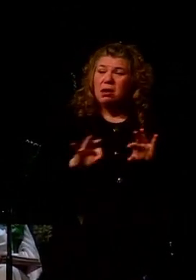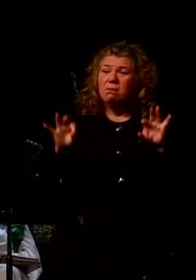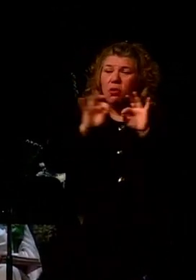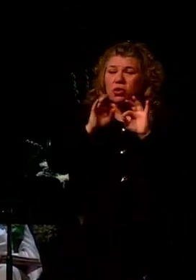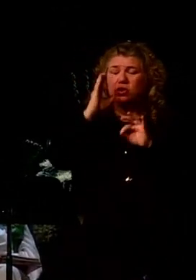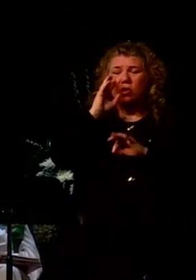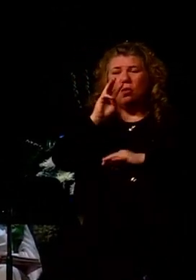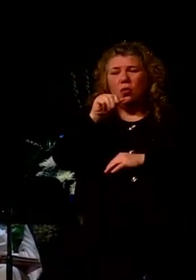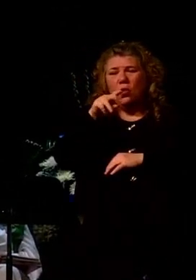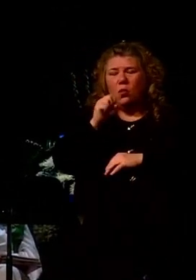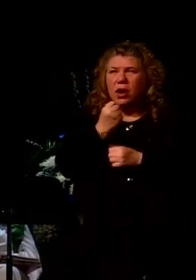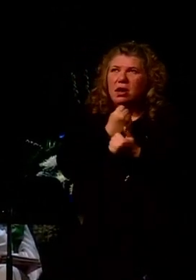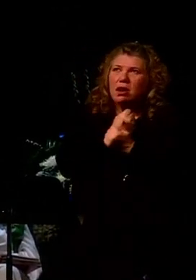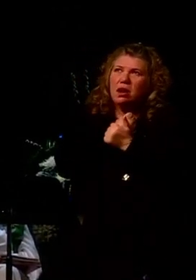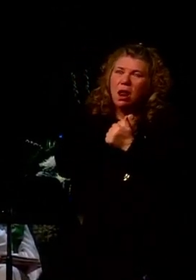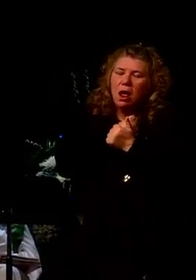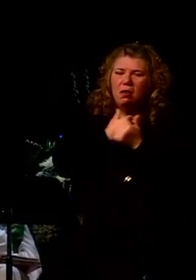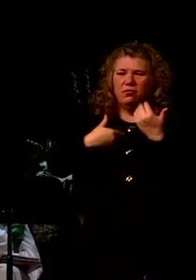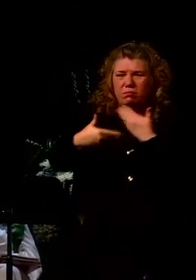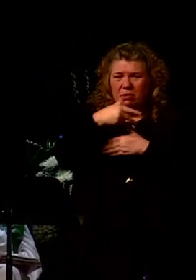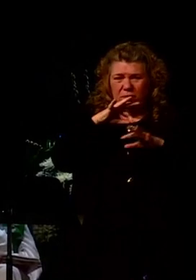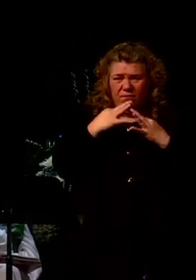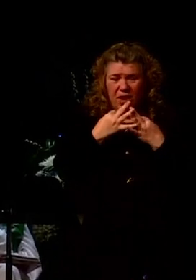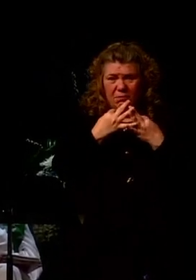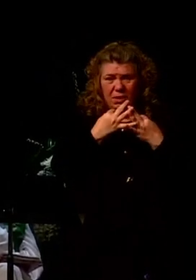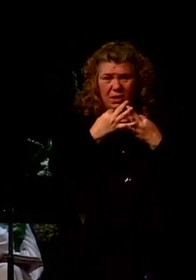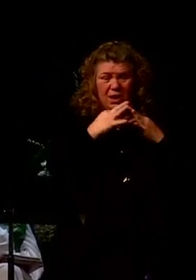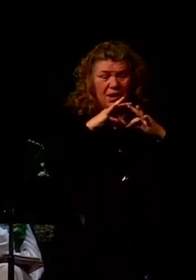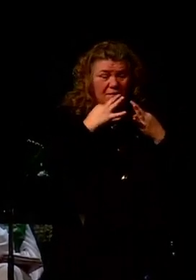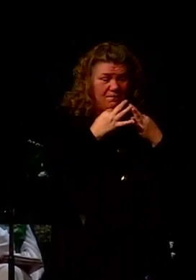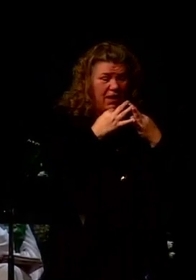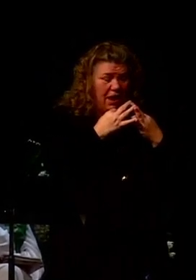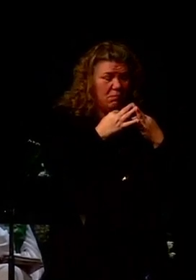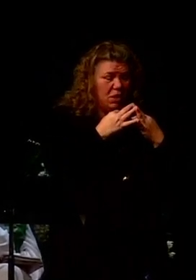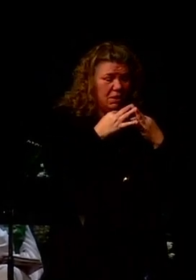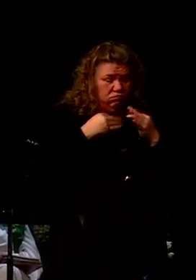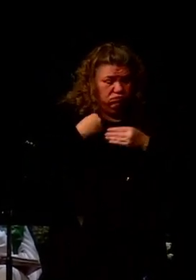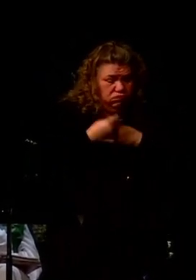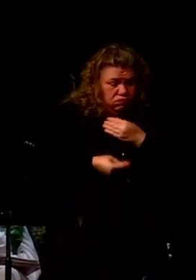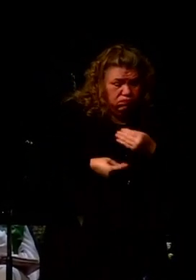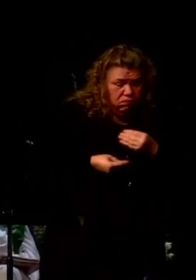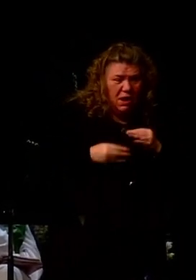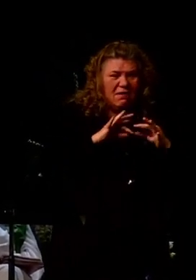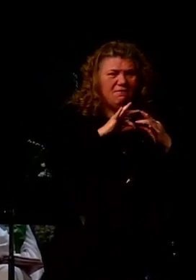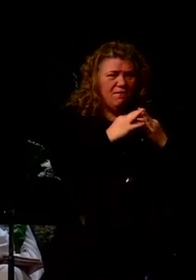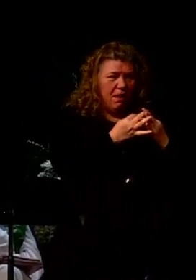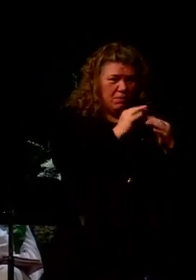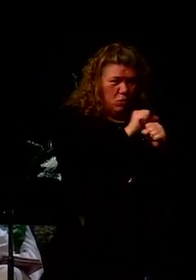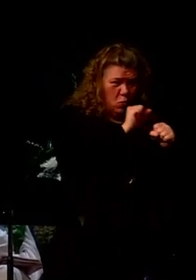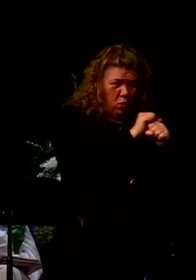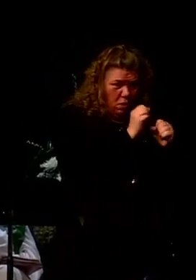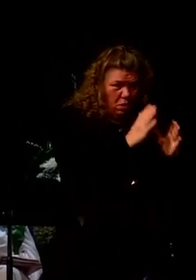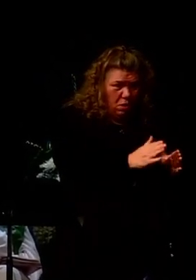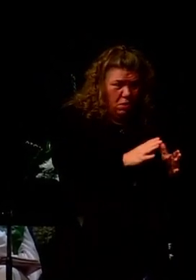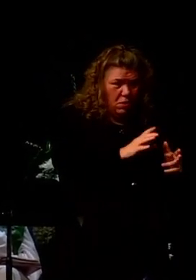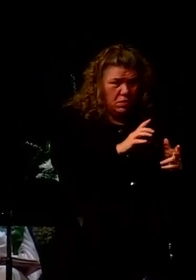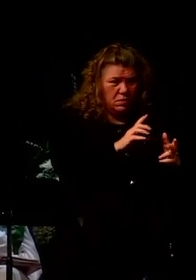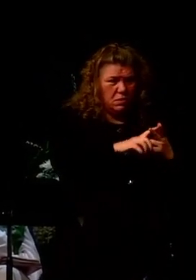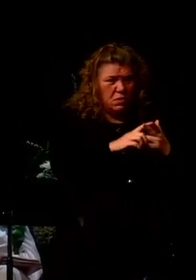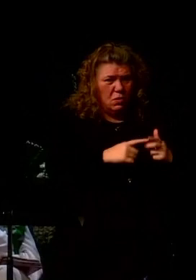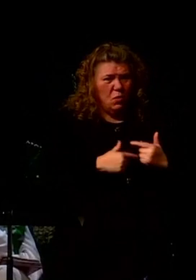that Wayne loved to be with family, whether it was family by blood, by work, or by choice.